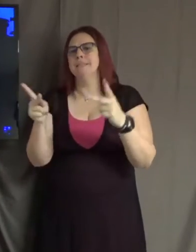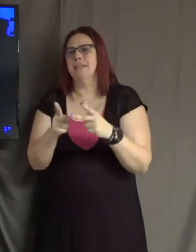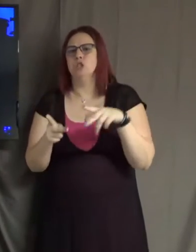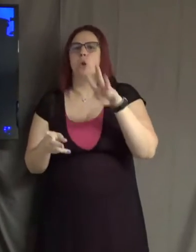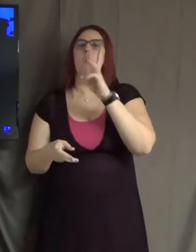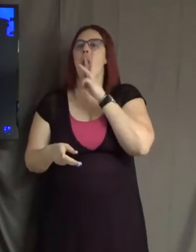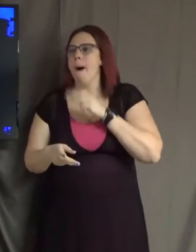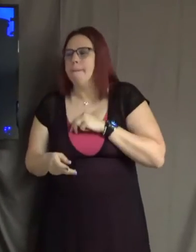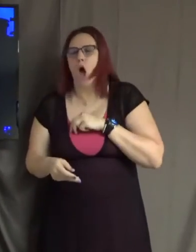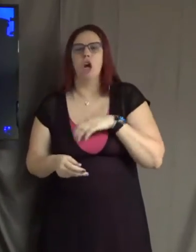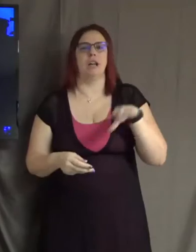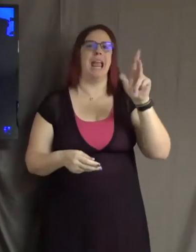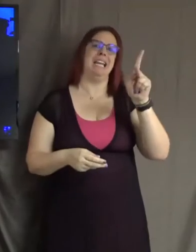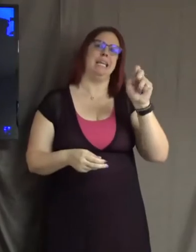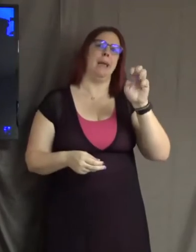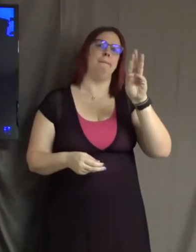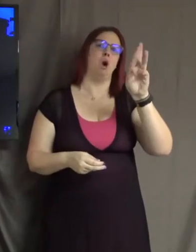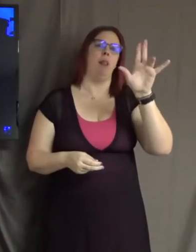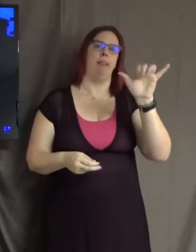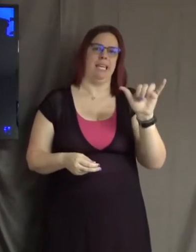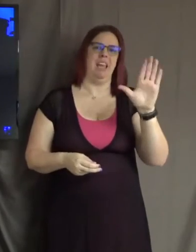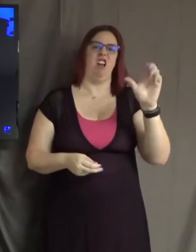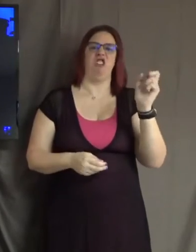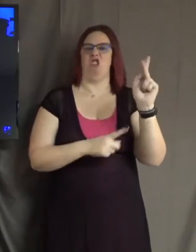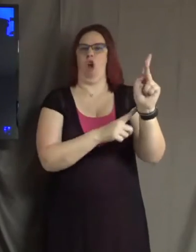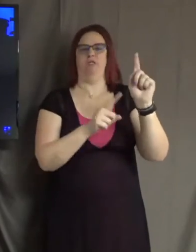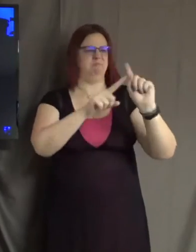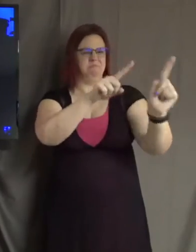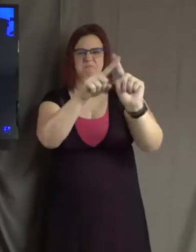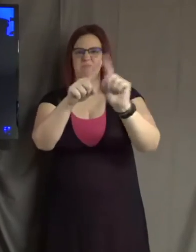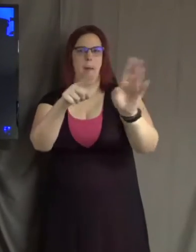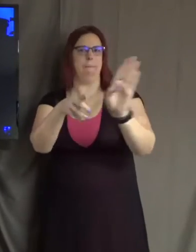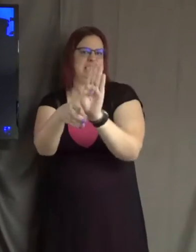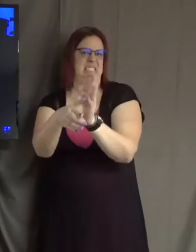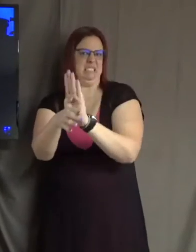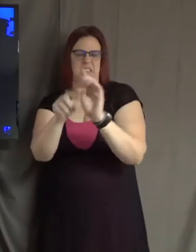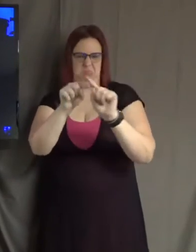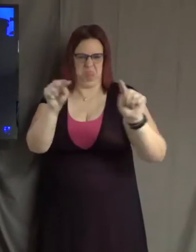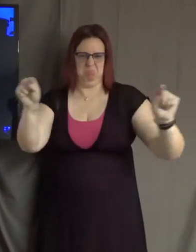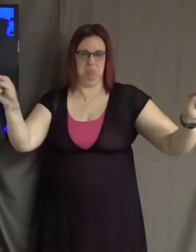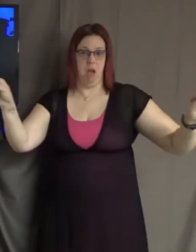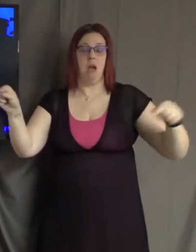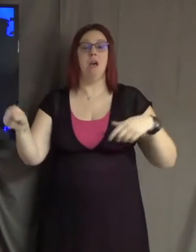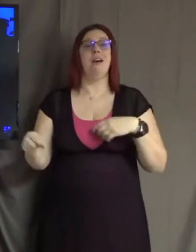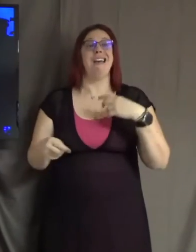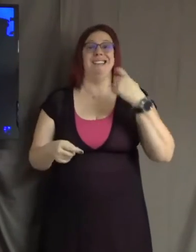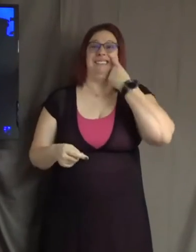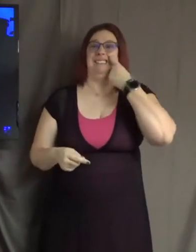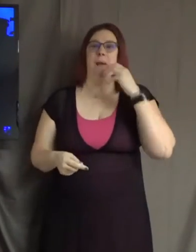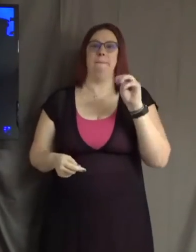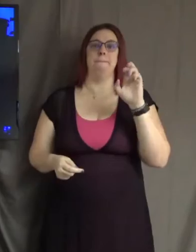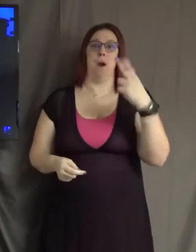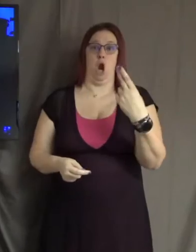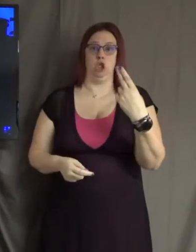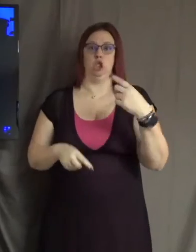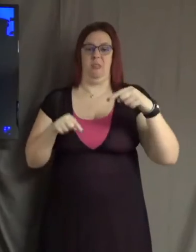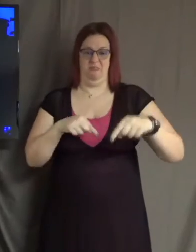Clark. And in March of this year, Ros was named as the CEO of the Walgreens Boots